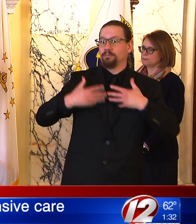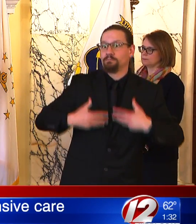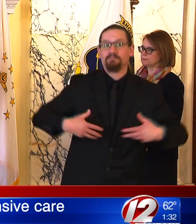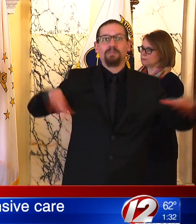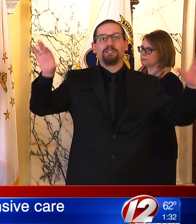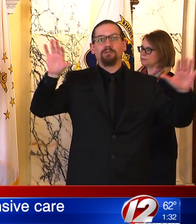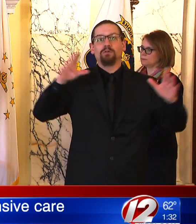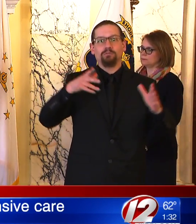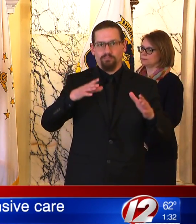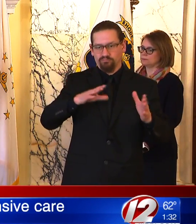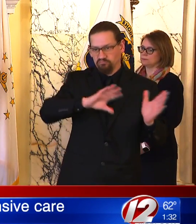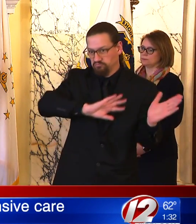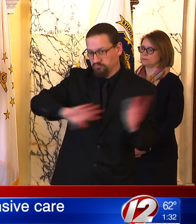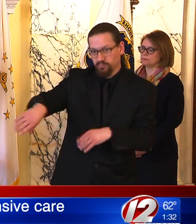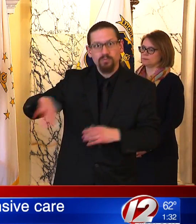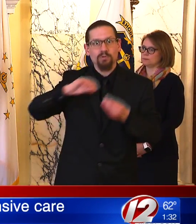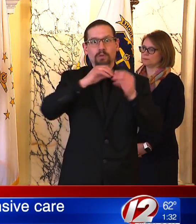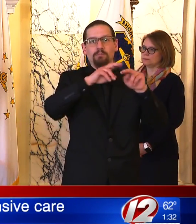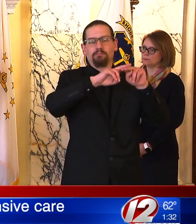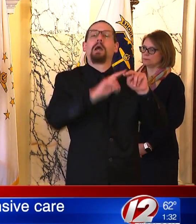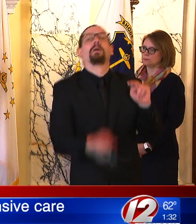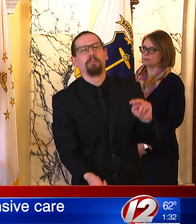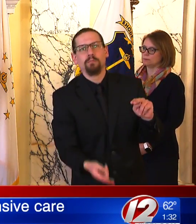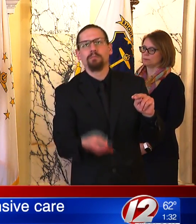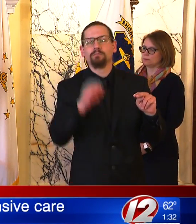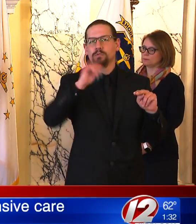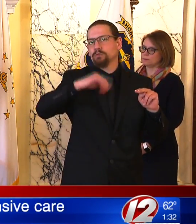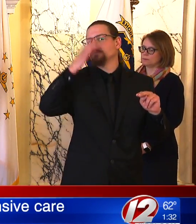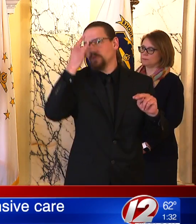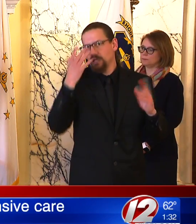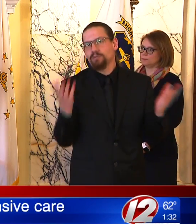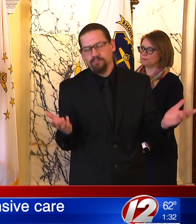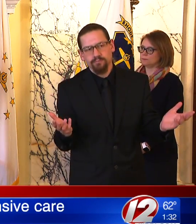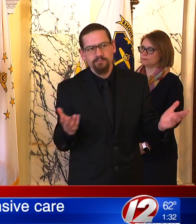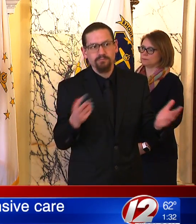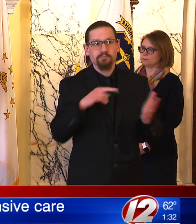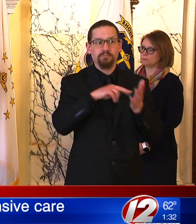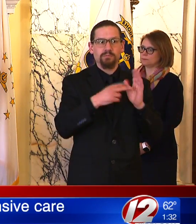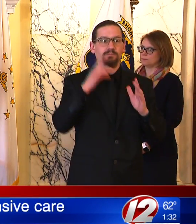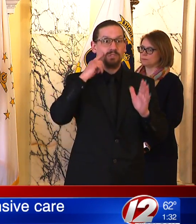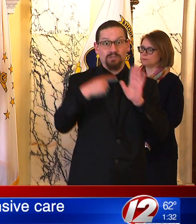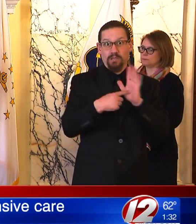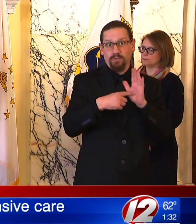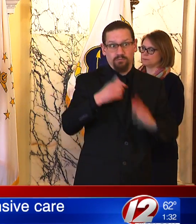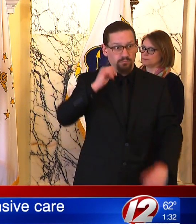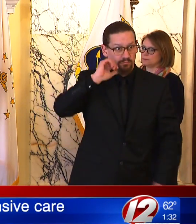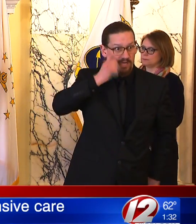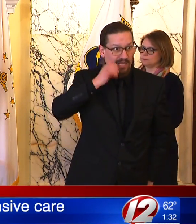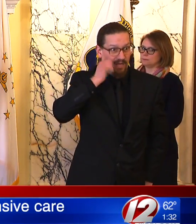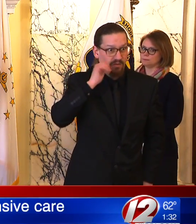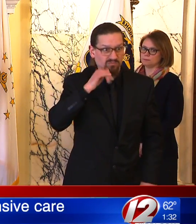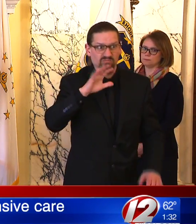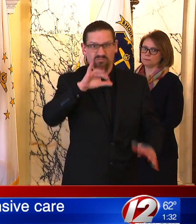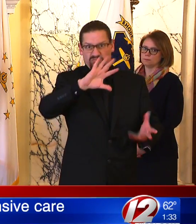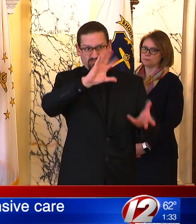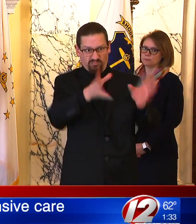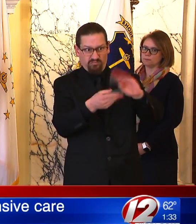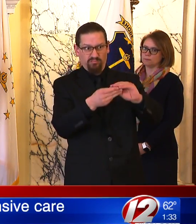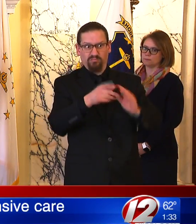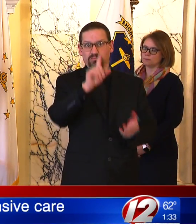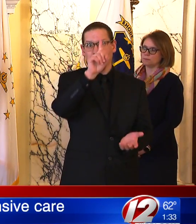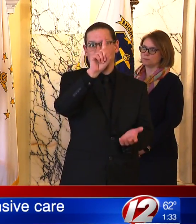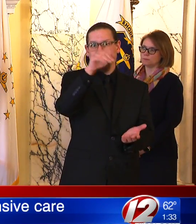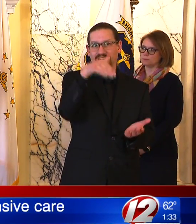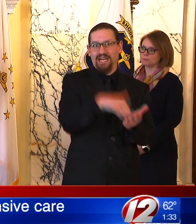Tomorrow, our quarantine number is going to drop significantly because roughly 1,700 people connected to Cranston